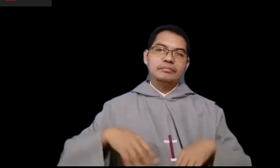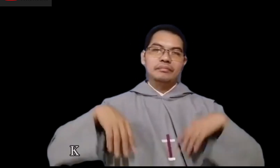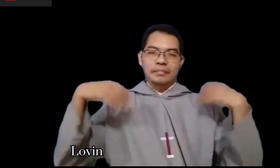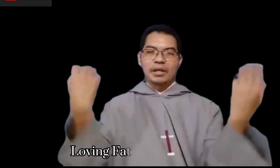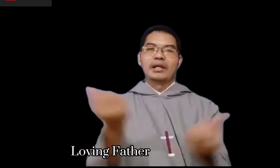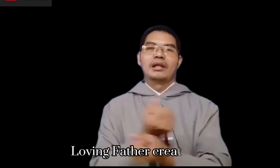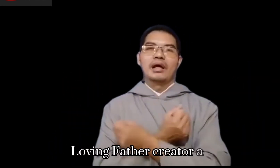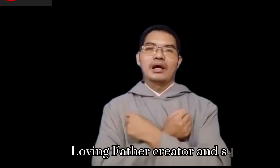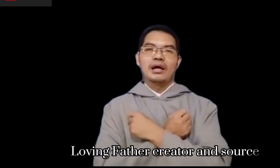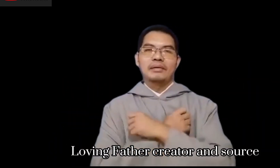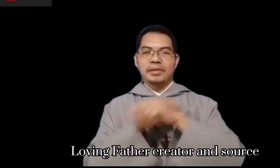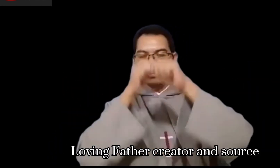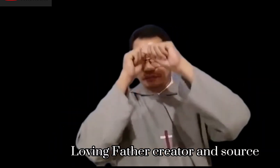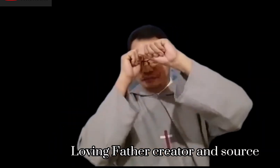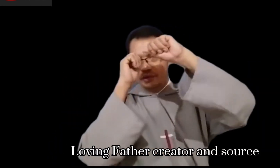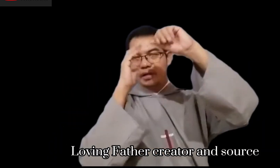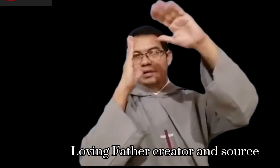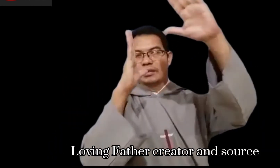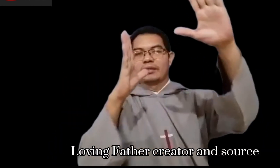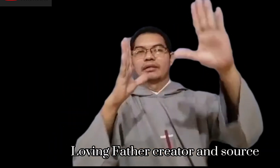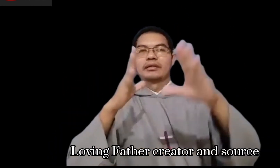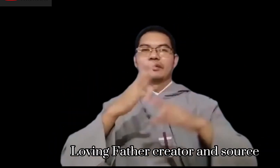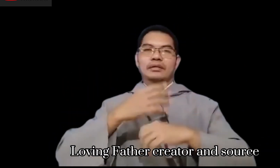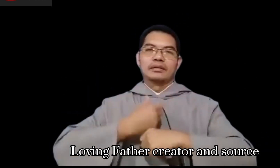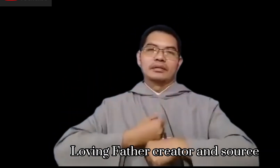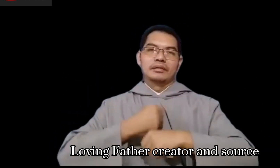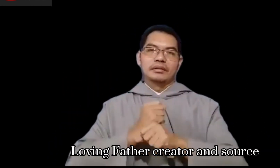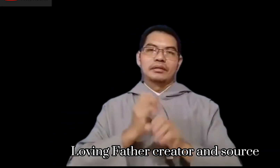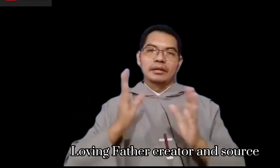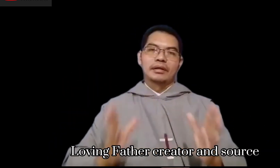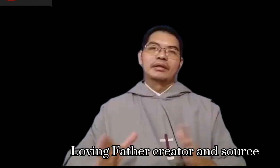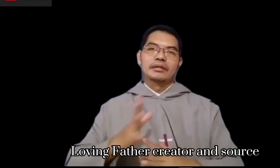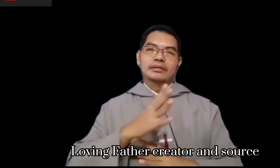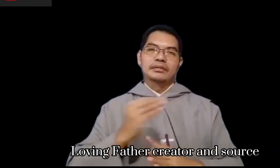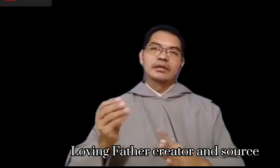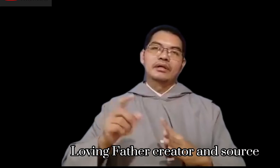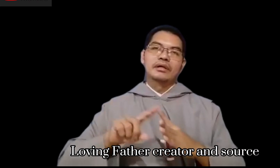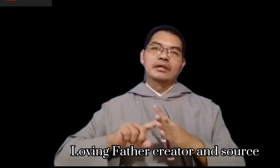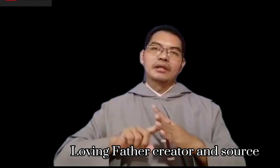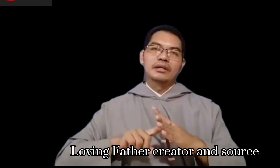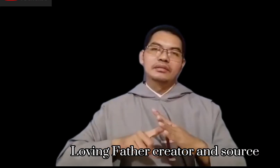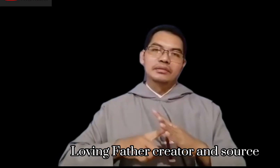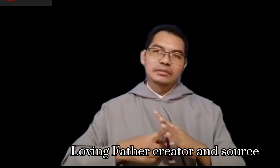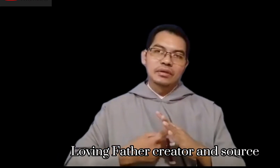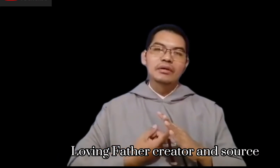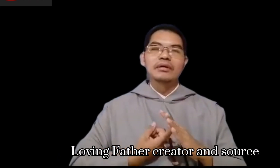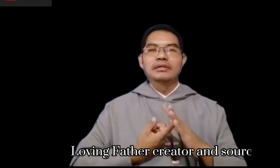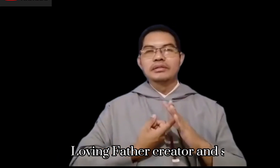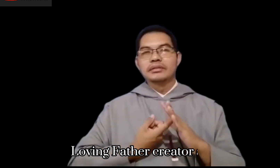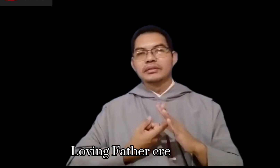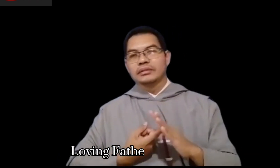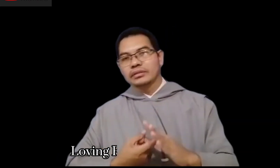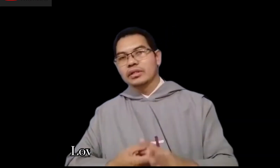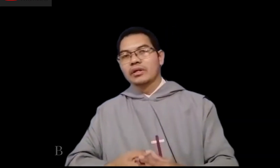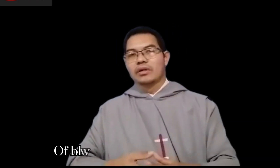Loving Father, creator and source of